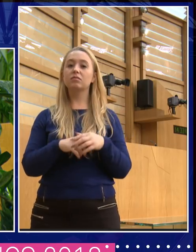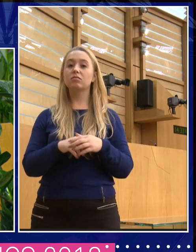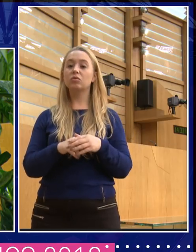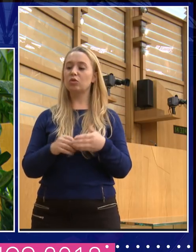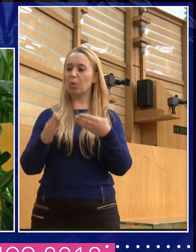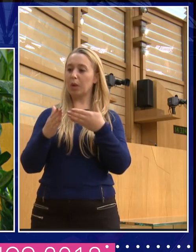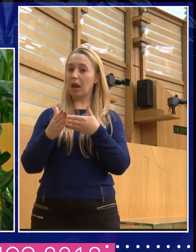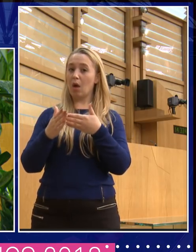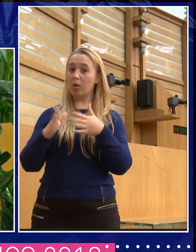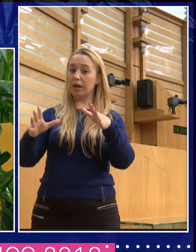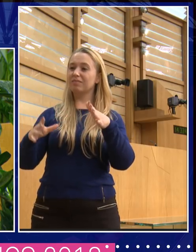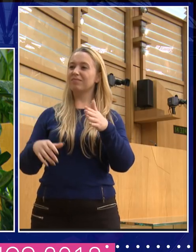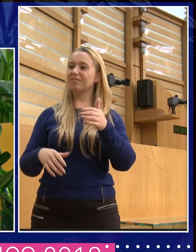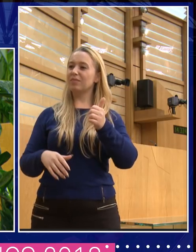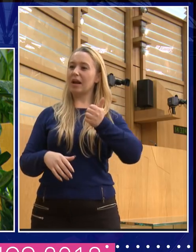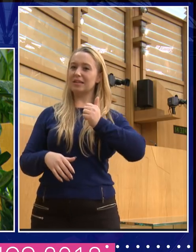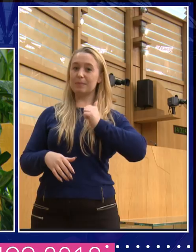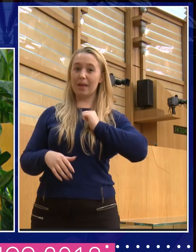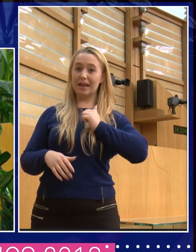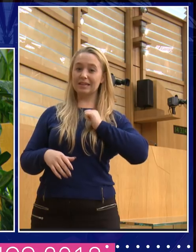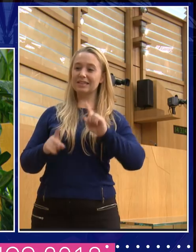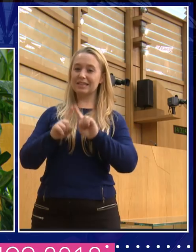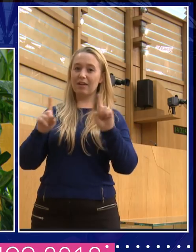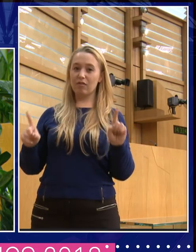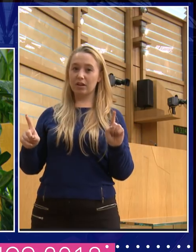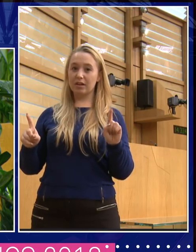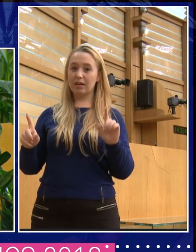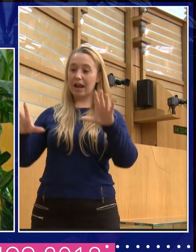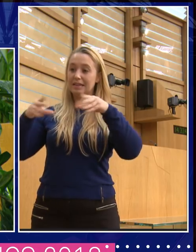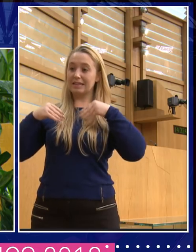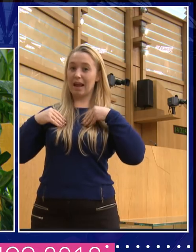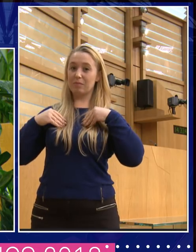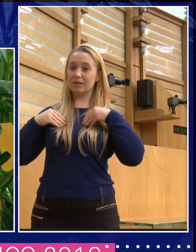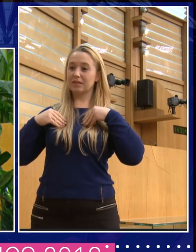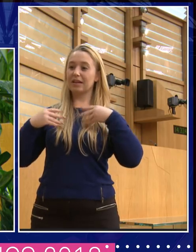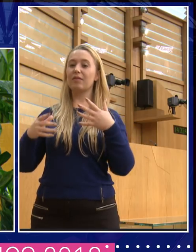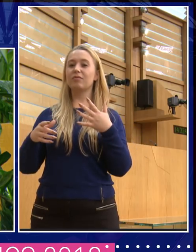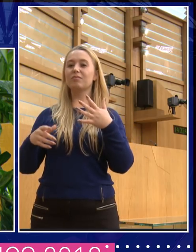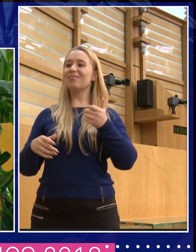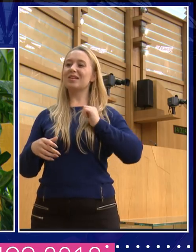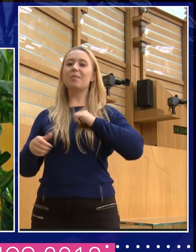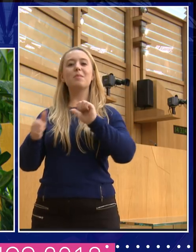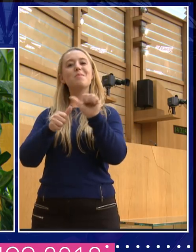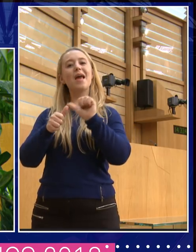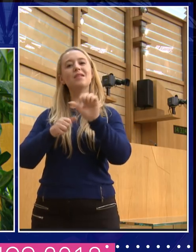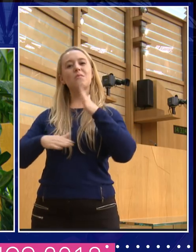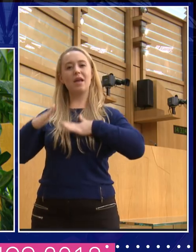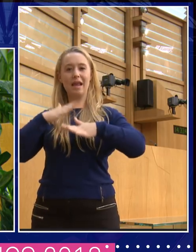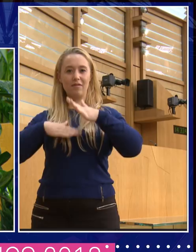expect has changed. And it's certainly true that the kind of... The kind of world